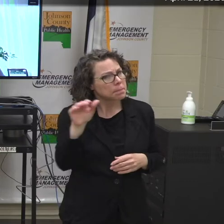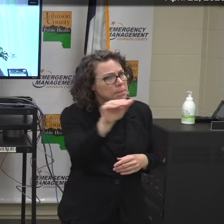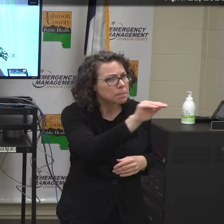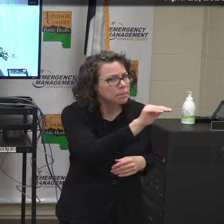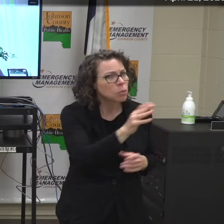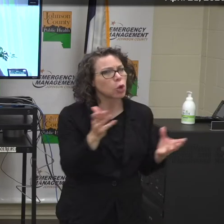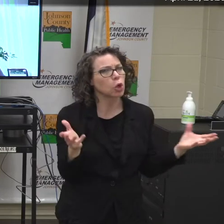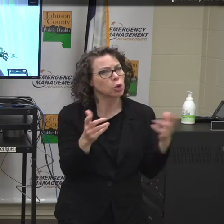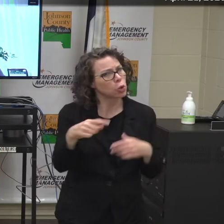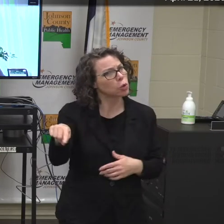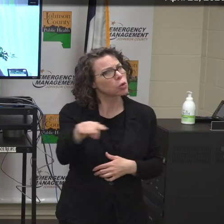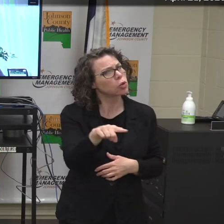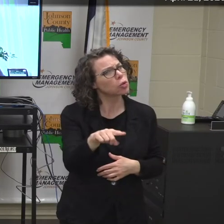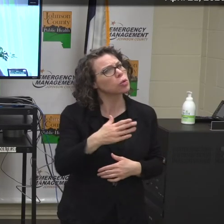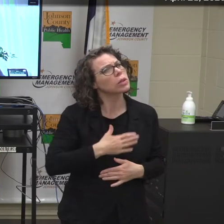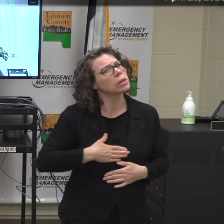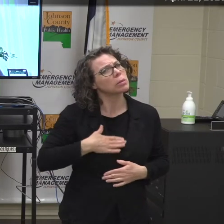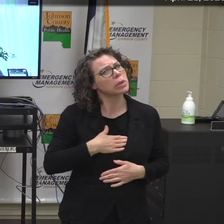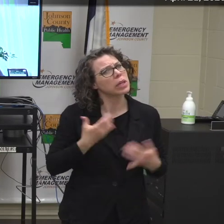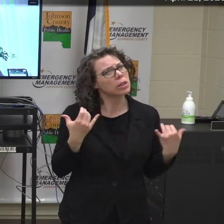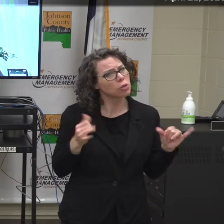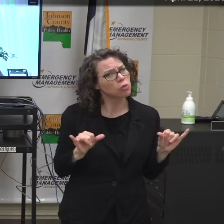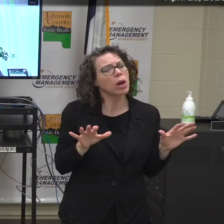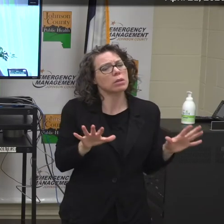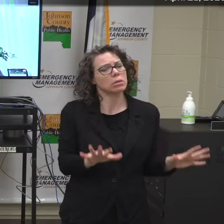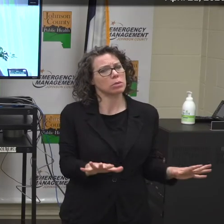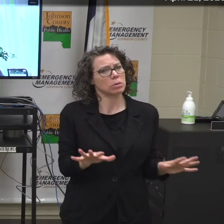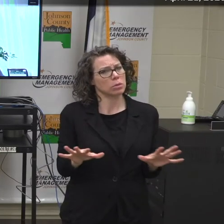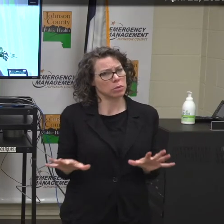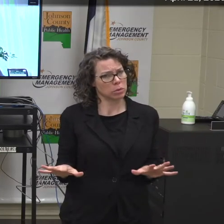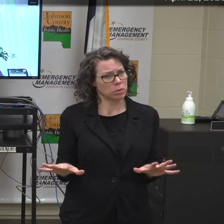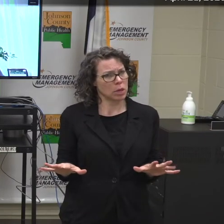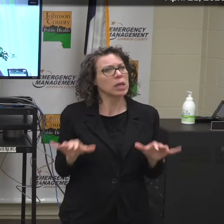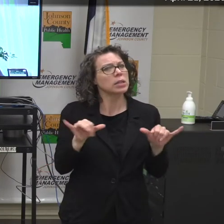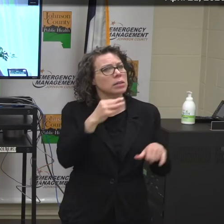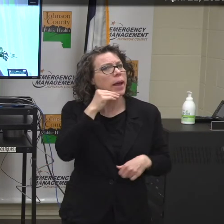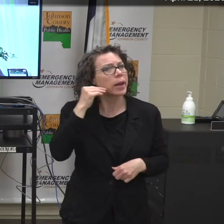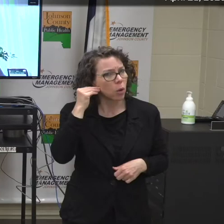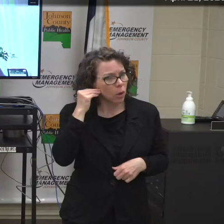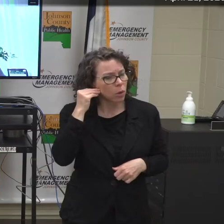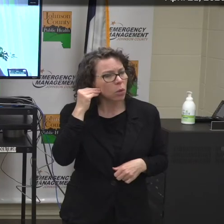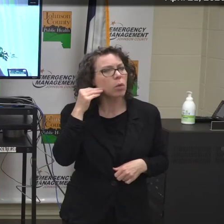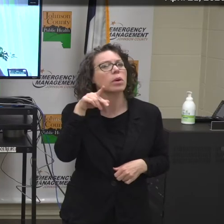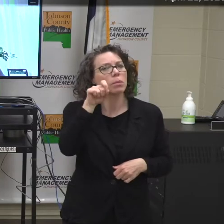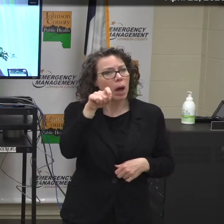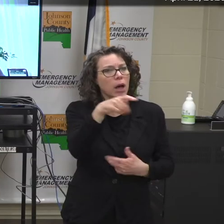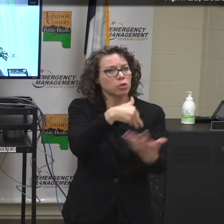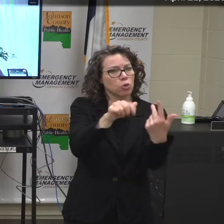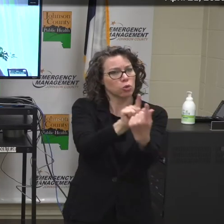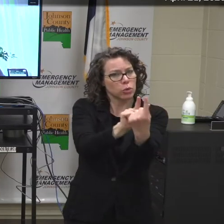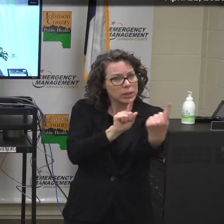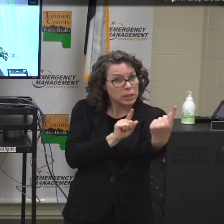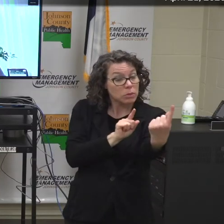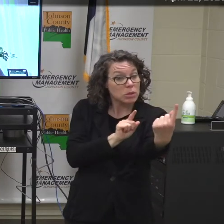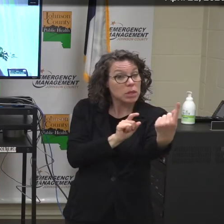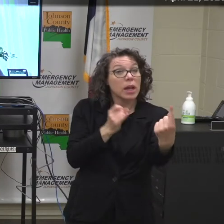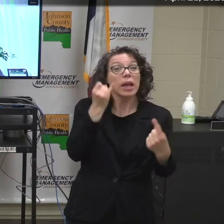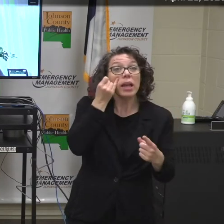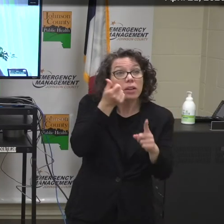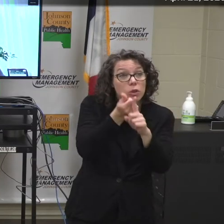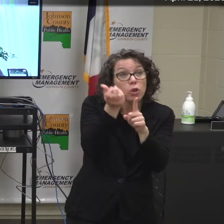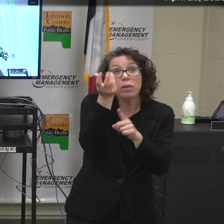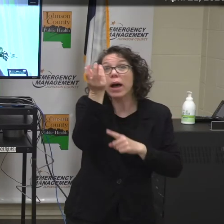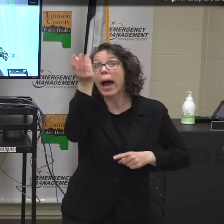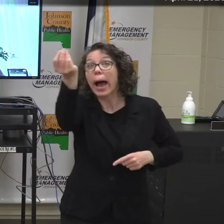always to stay calm and to stay home and to practice that social distancing. To wear a cloth mask when you are out